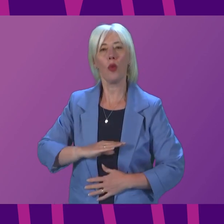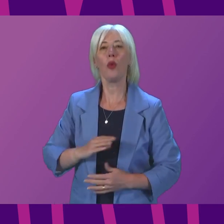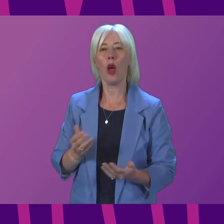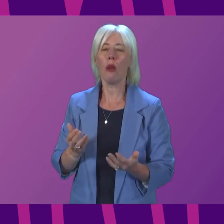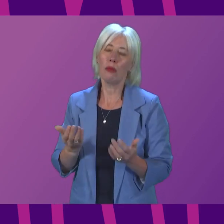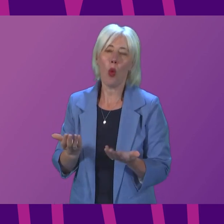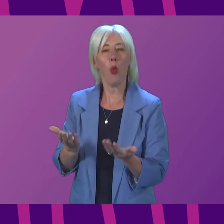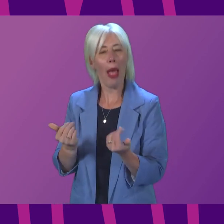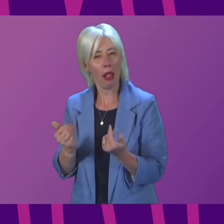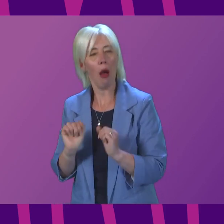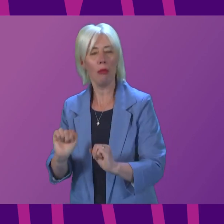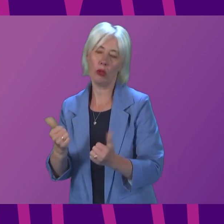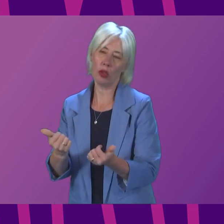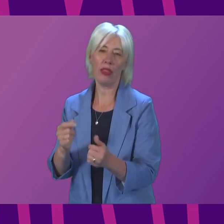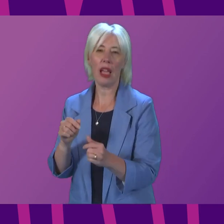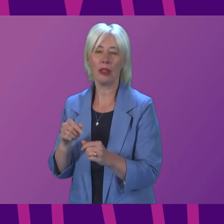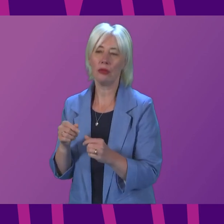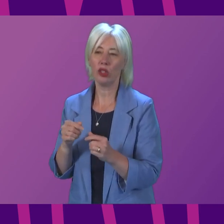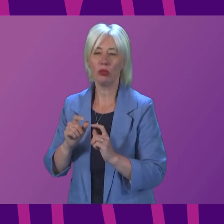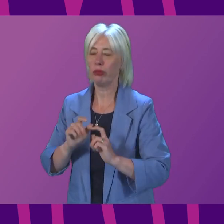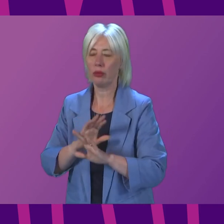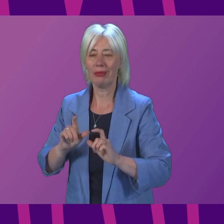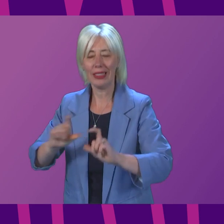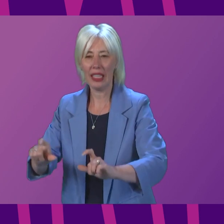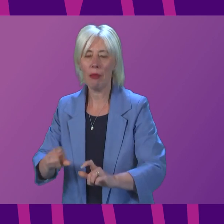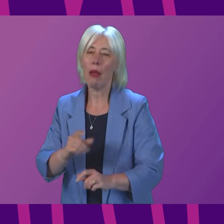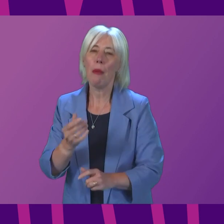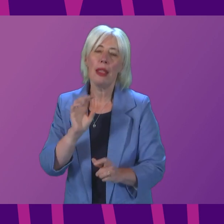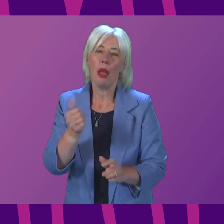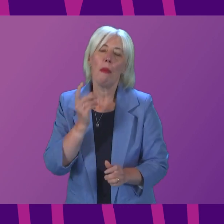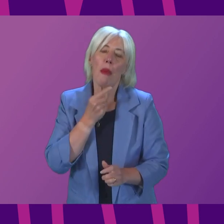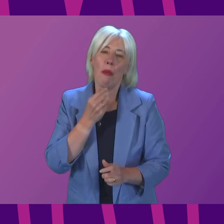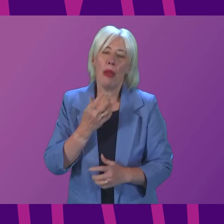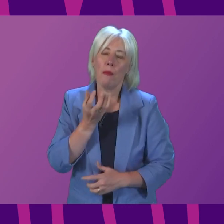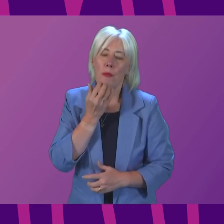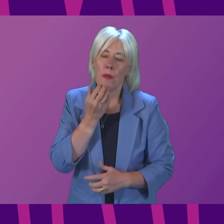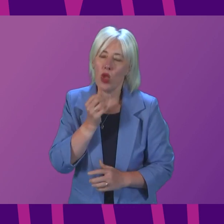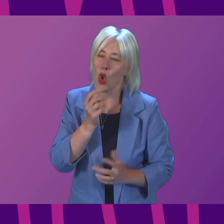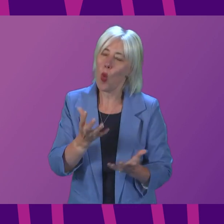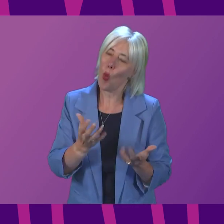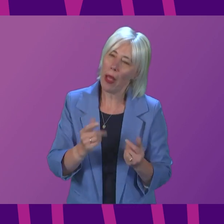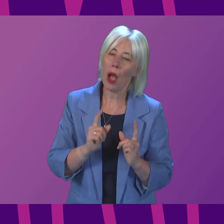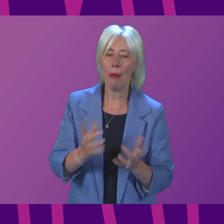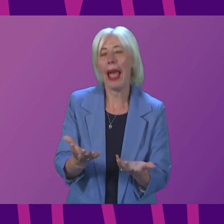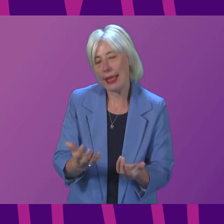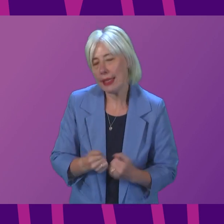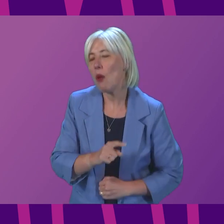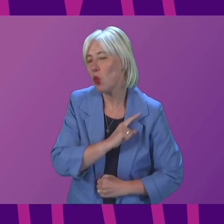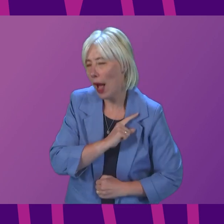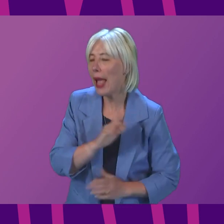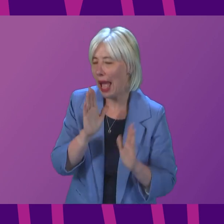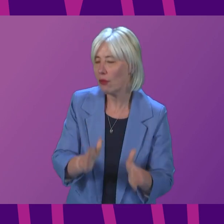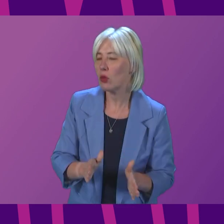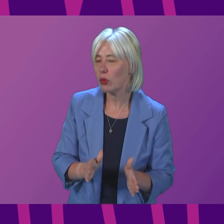will be those I understand in that category, I think we will nevertheless be accepting of that and understand the reasons for it.